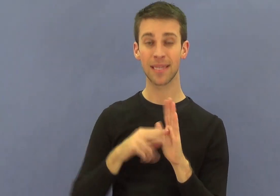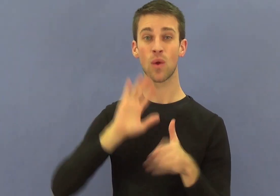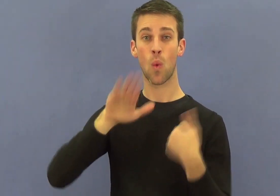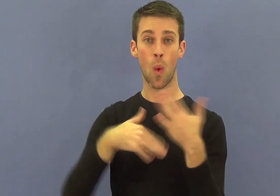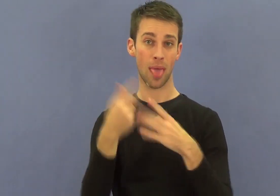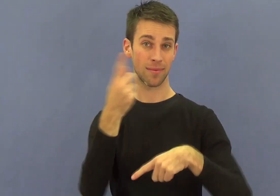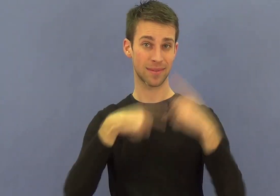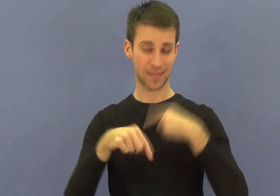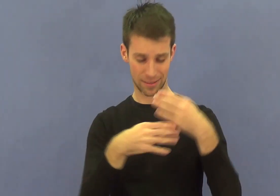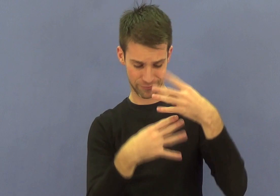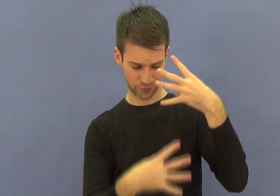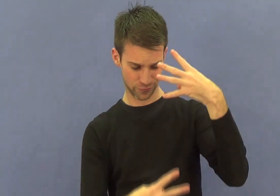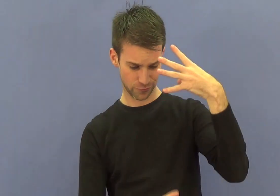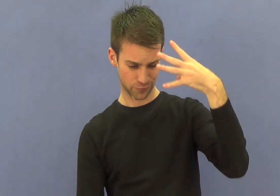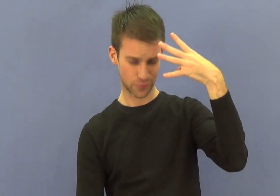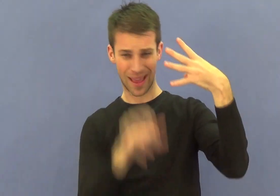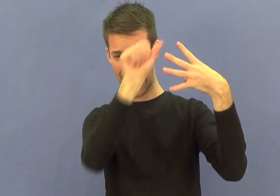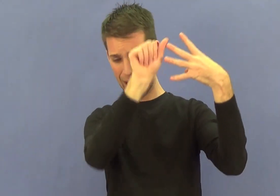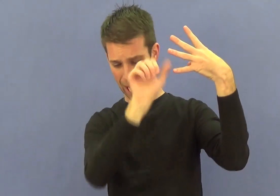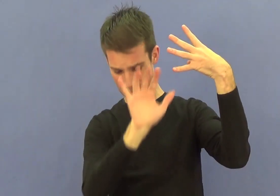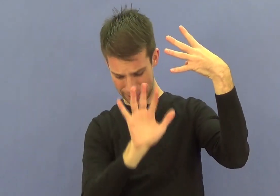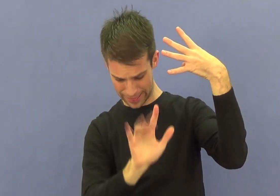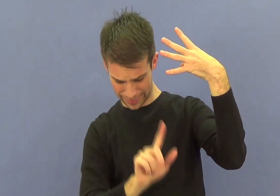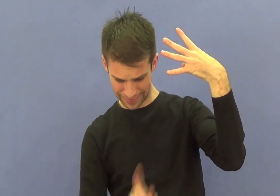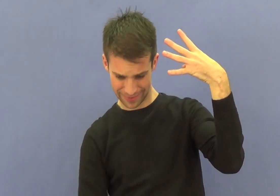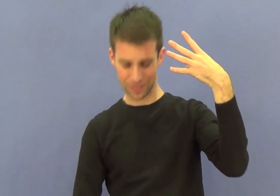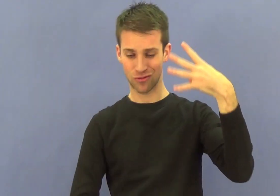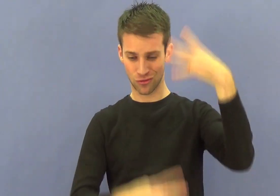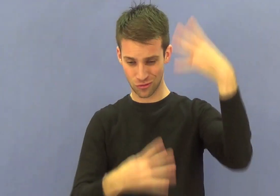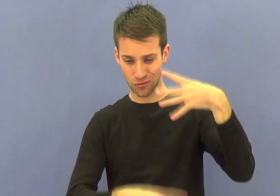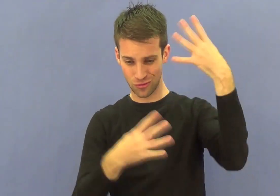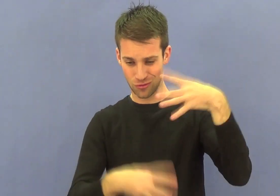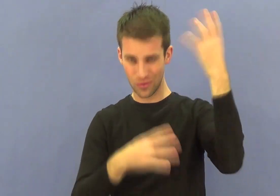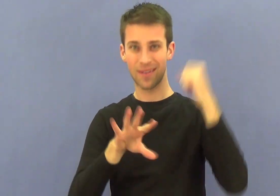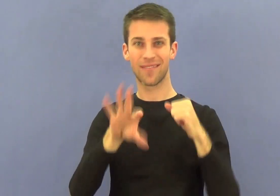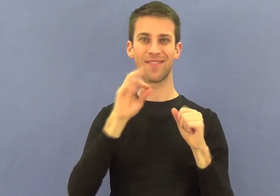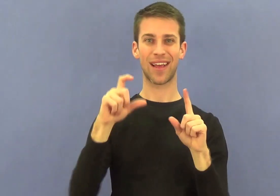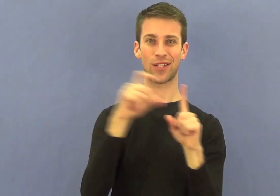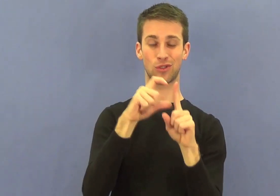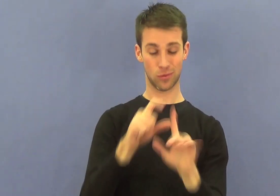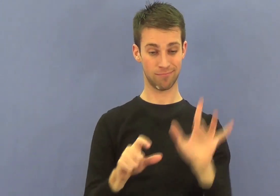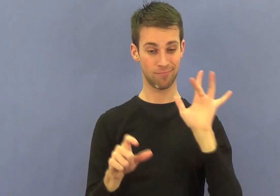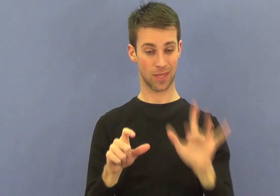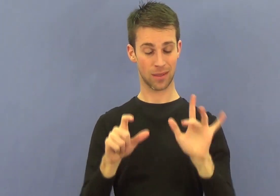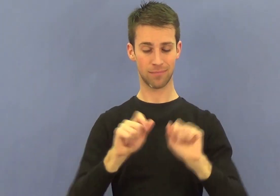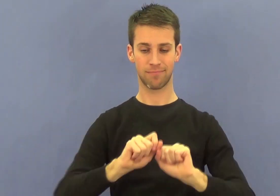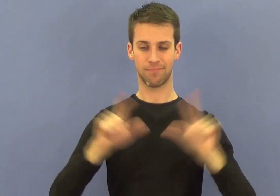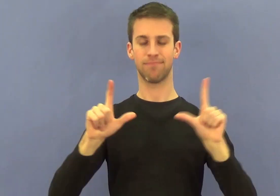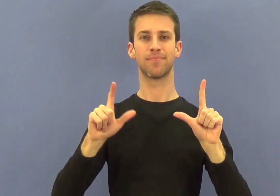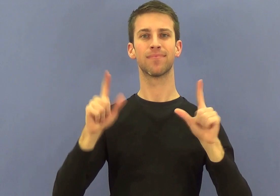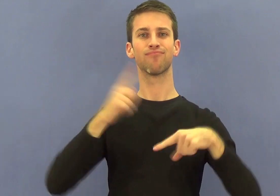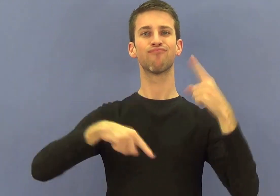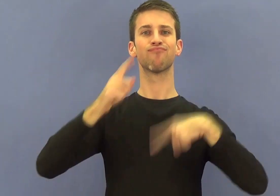in alphabetical order. When you click on a vocabulary word, the video definition will automatically begin to play.